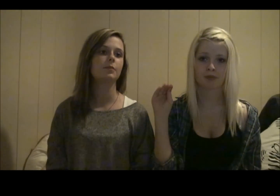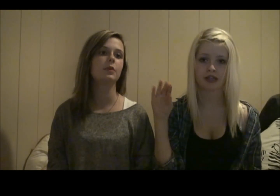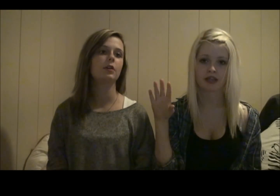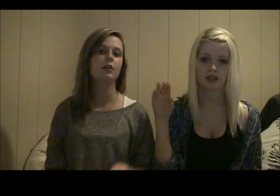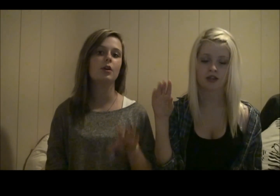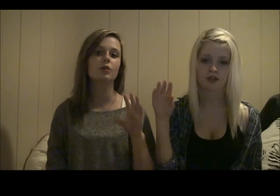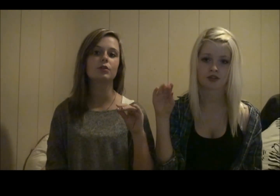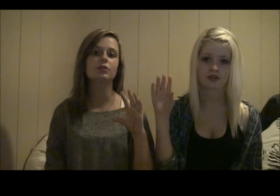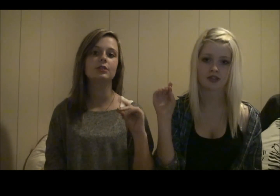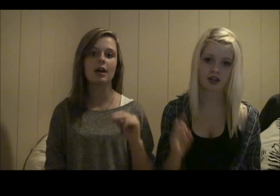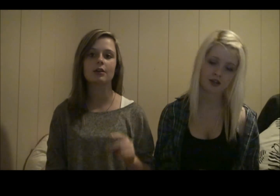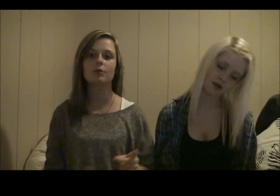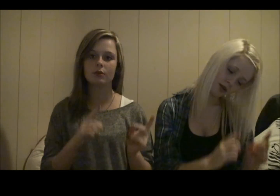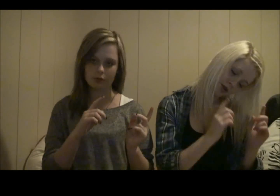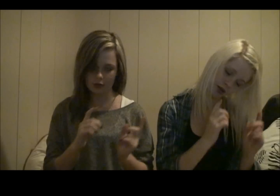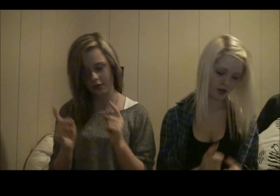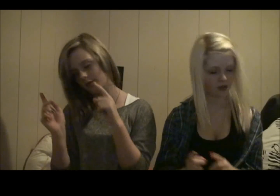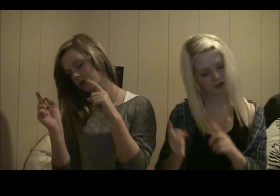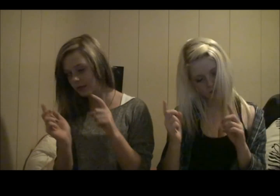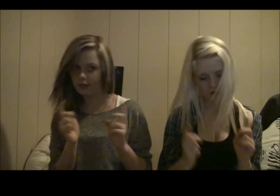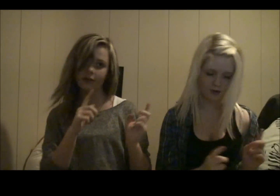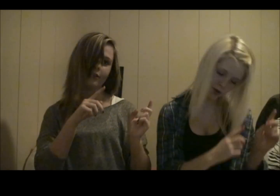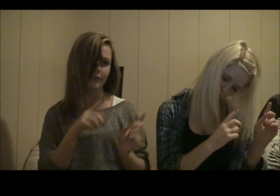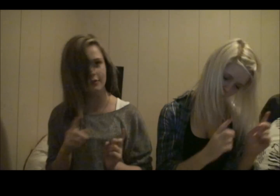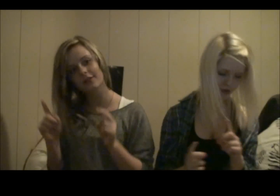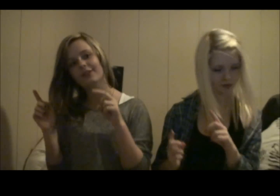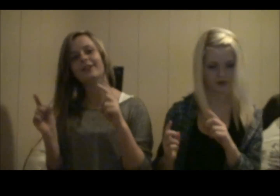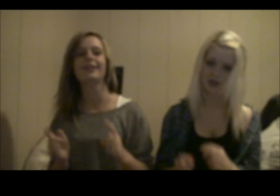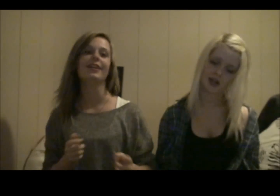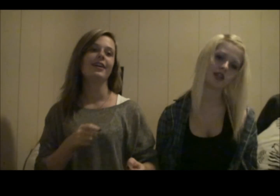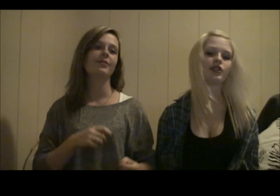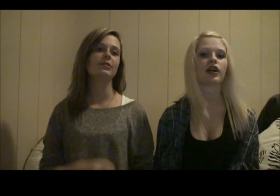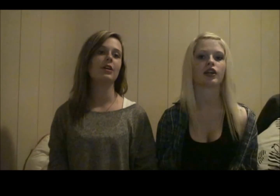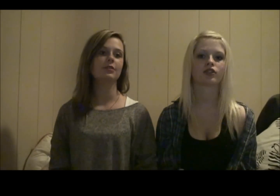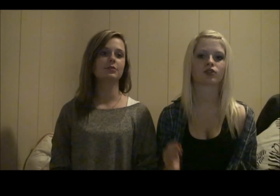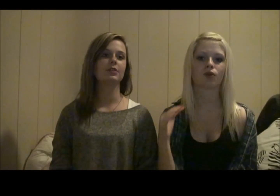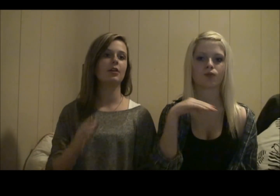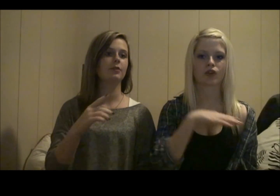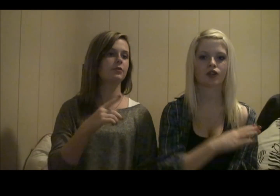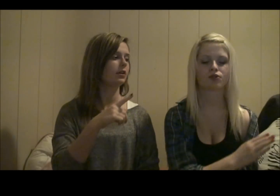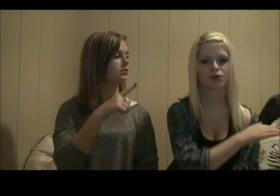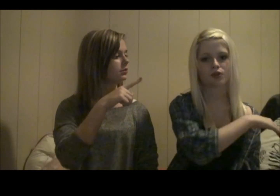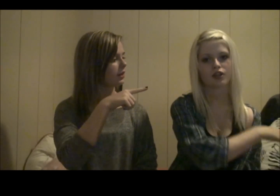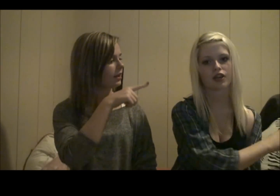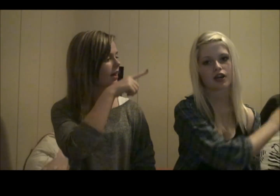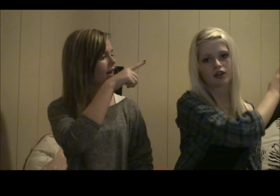pillow could talk A giant toy flying through the air